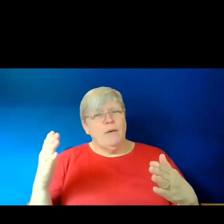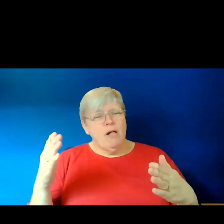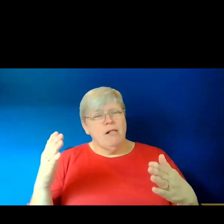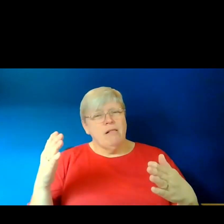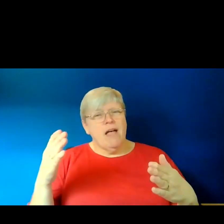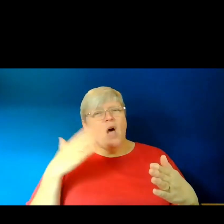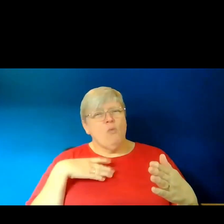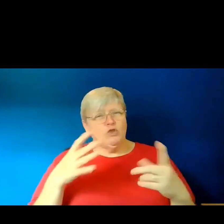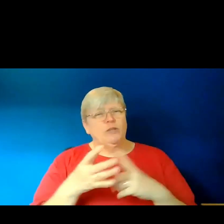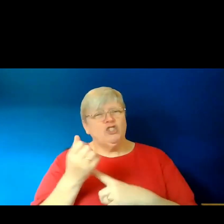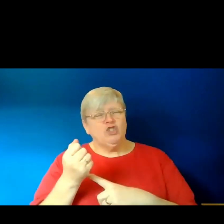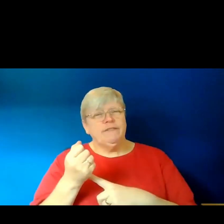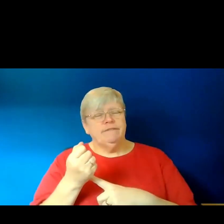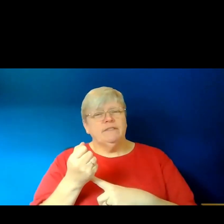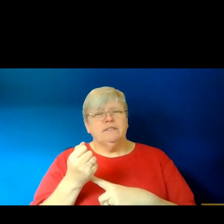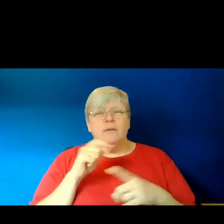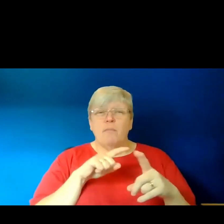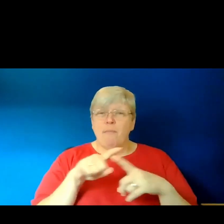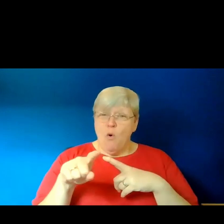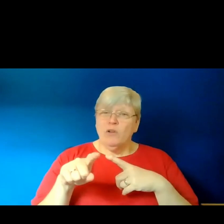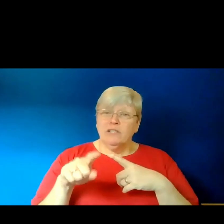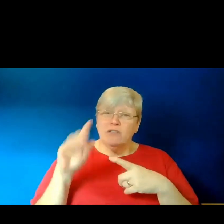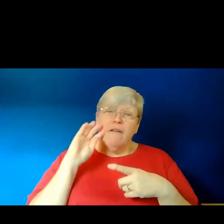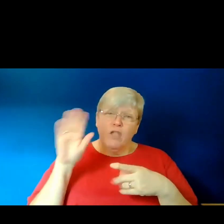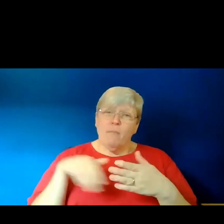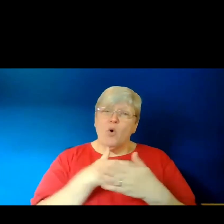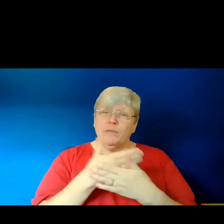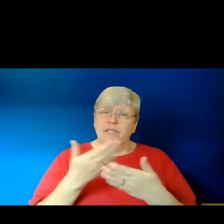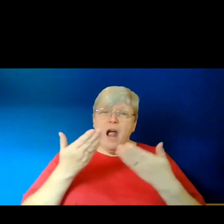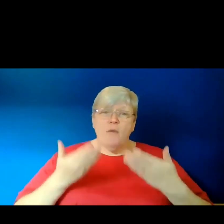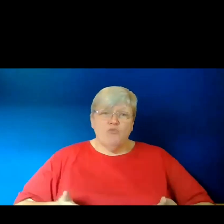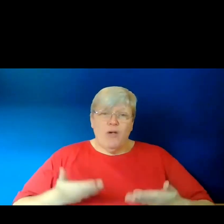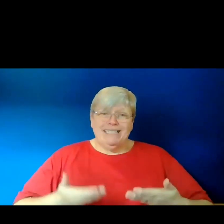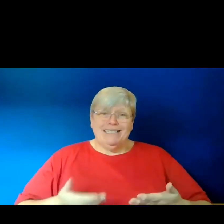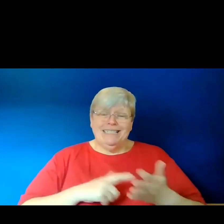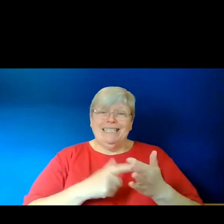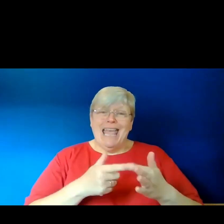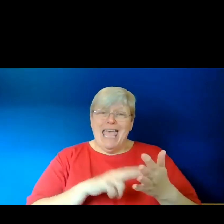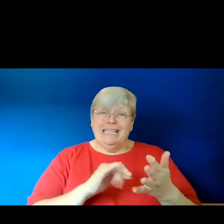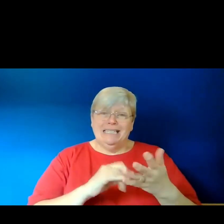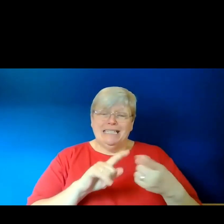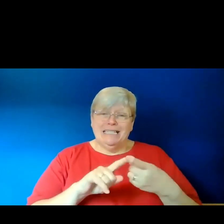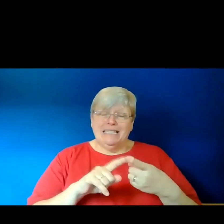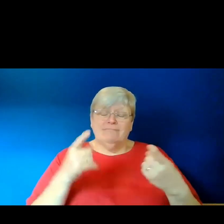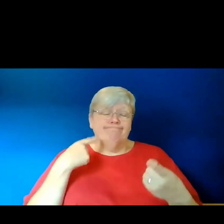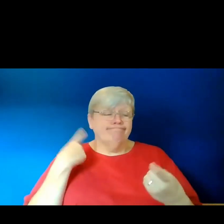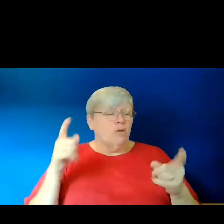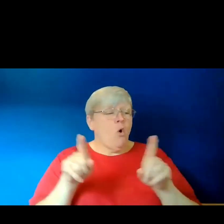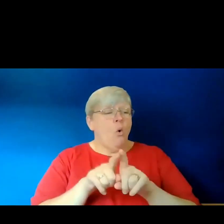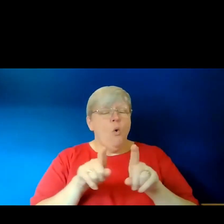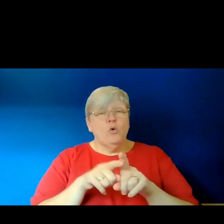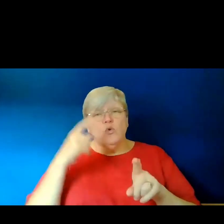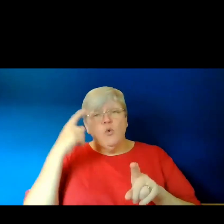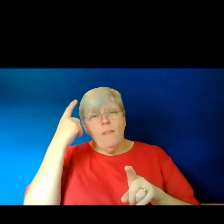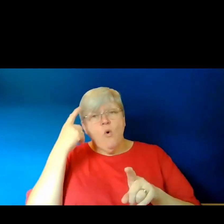And that's also why most of the poems in the sequence are in present tense. I also thought about the language that my version